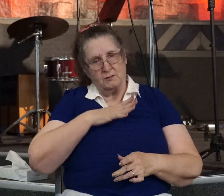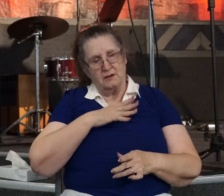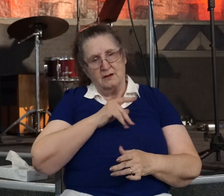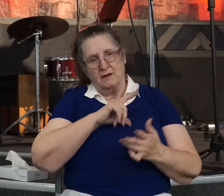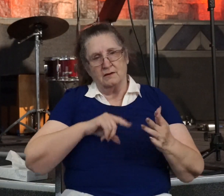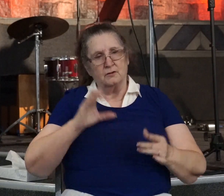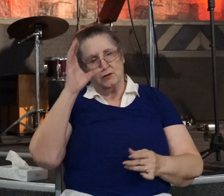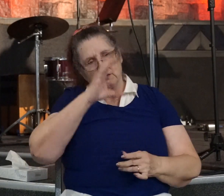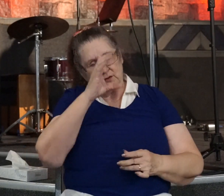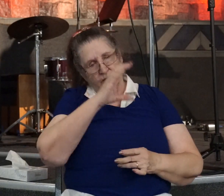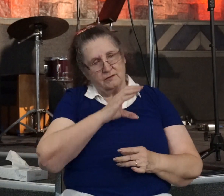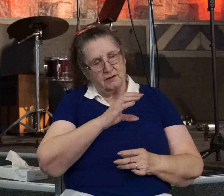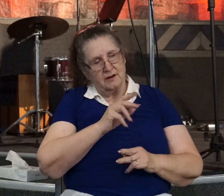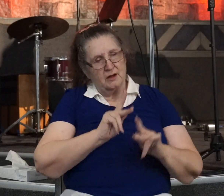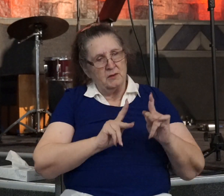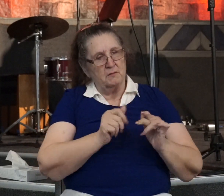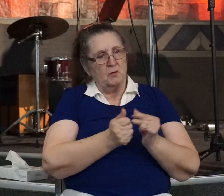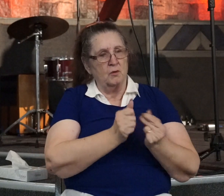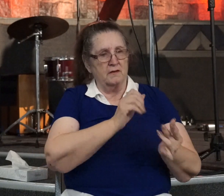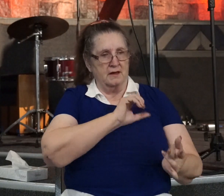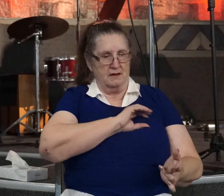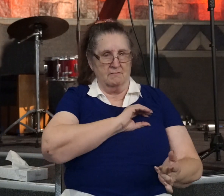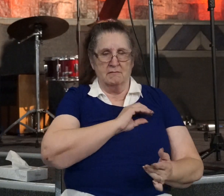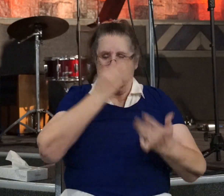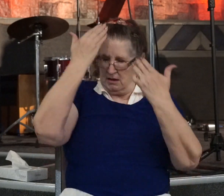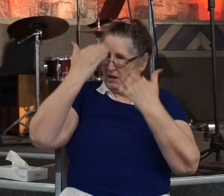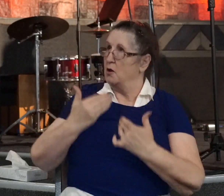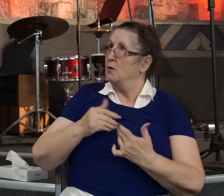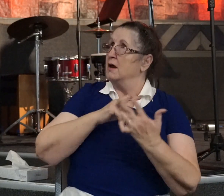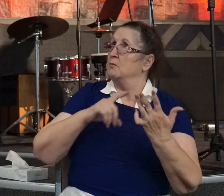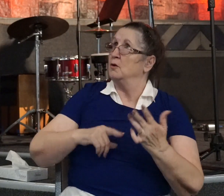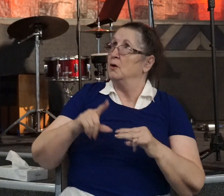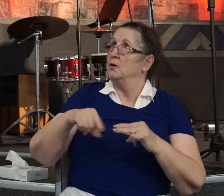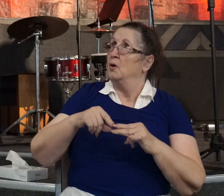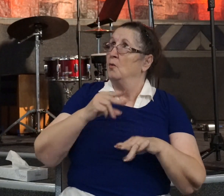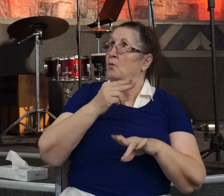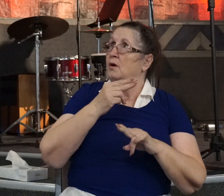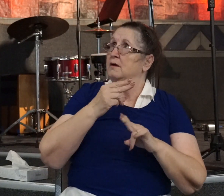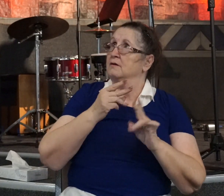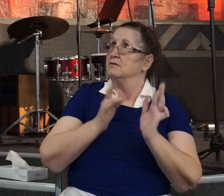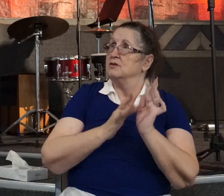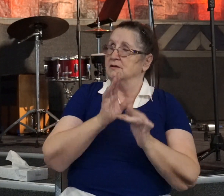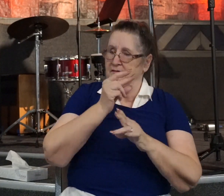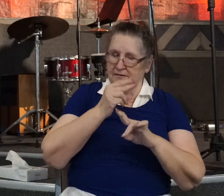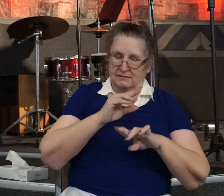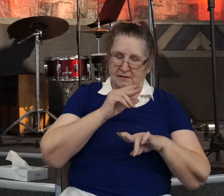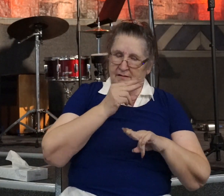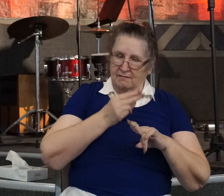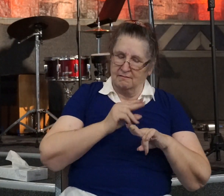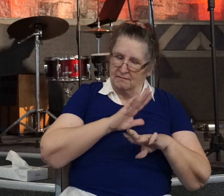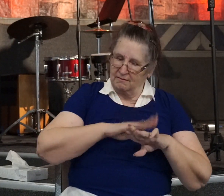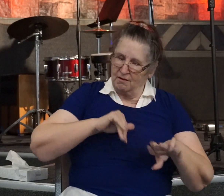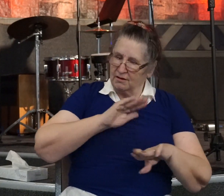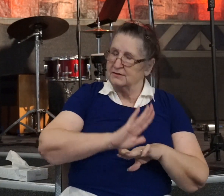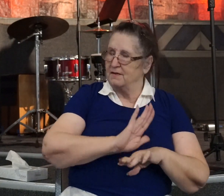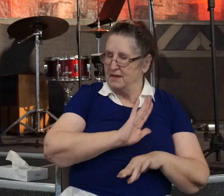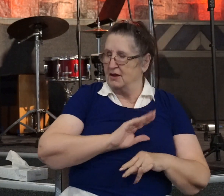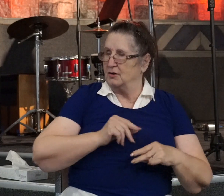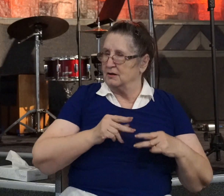Those with the attitude of, Here I am, Lord, when Jesus calls upon them for something. The Bible says in 2